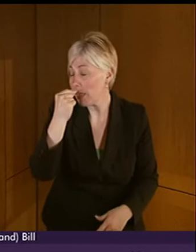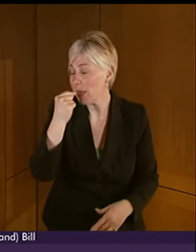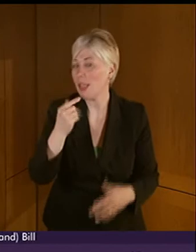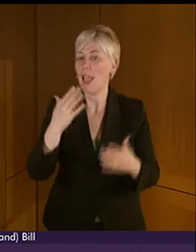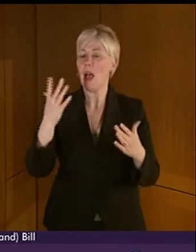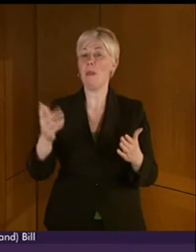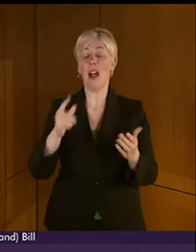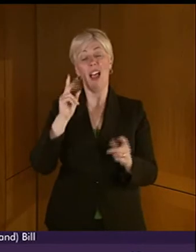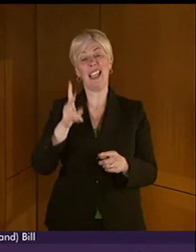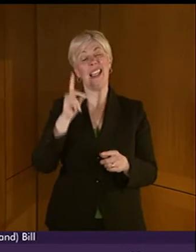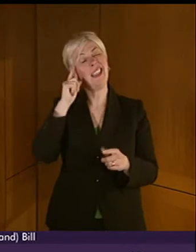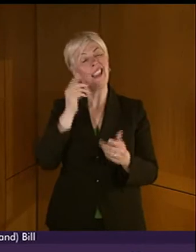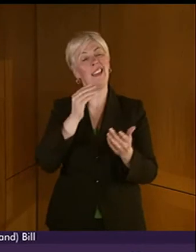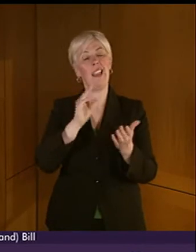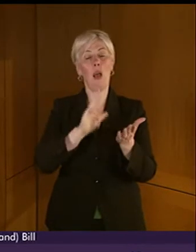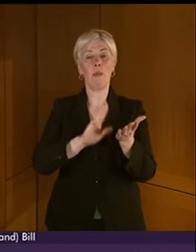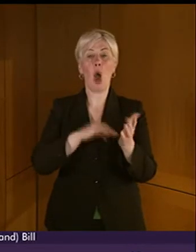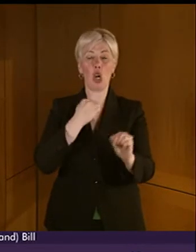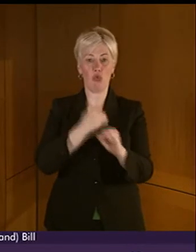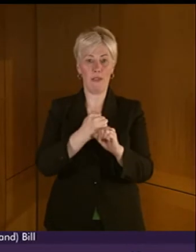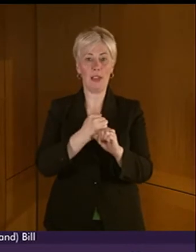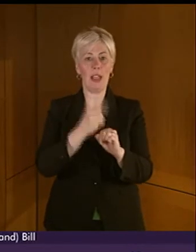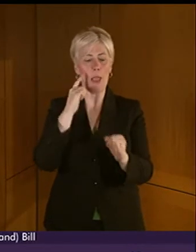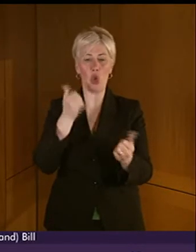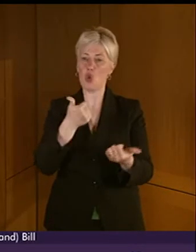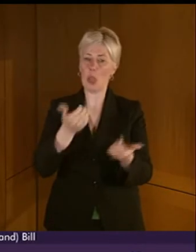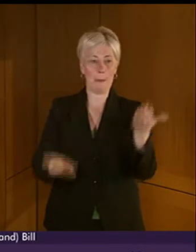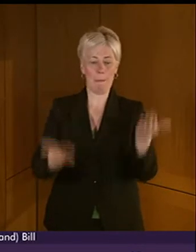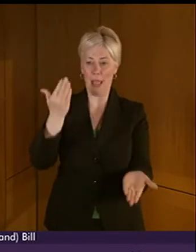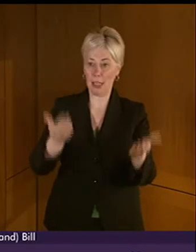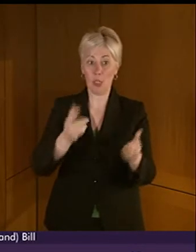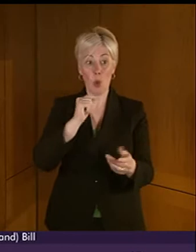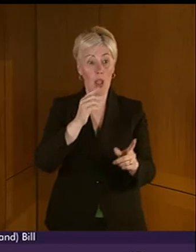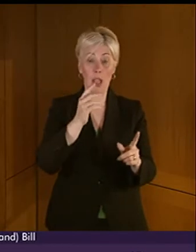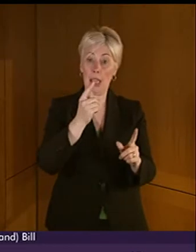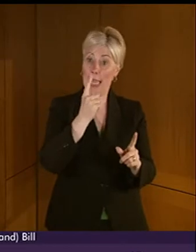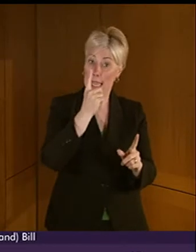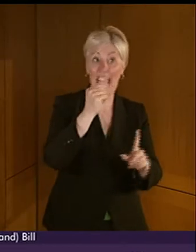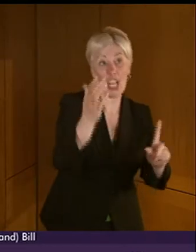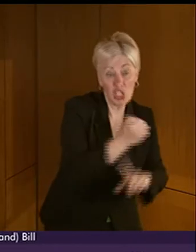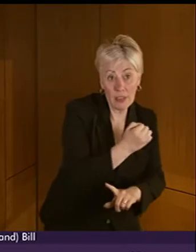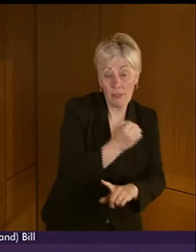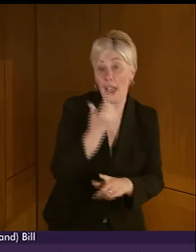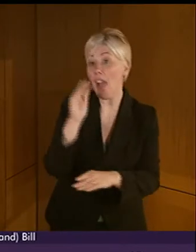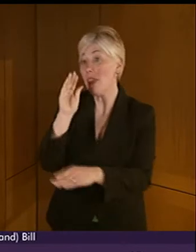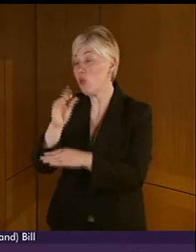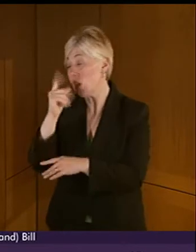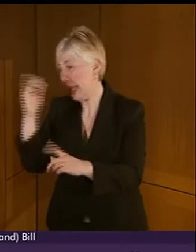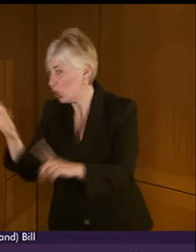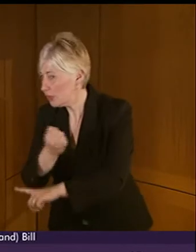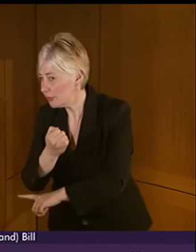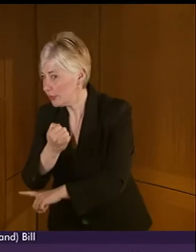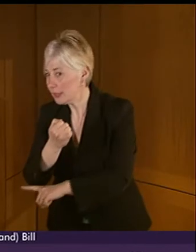Griffin is to be congratulated on having struck a good balance about what can be achieved now. I think it lays the groundwork